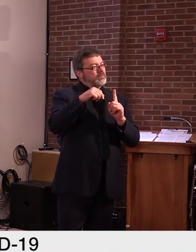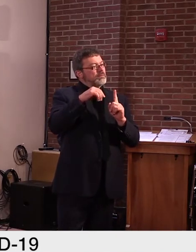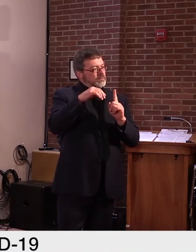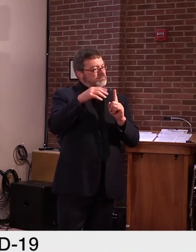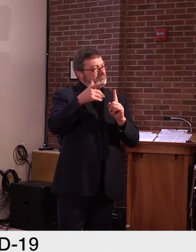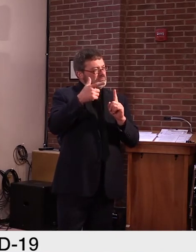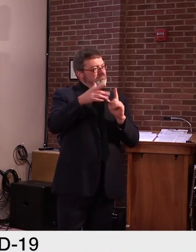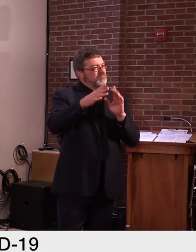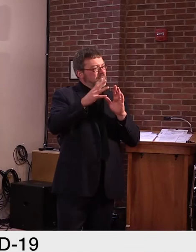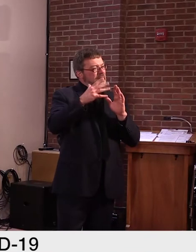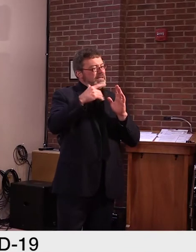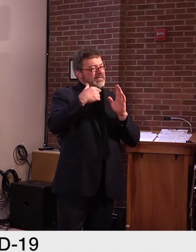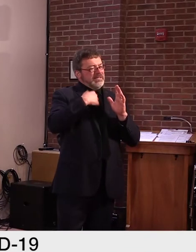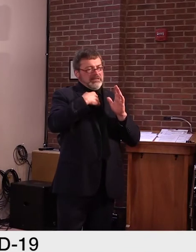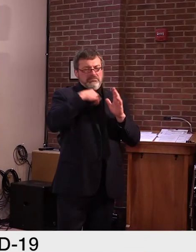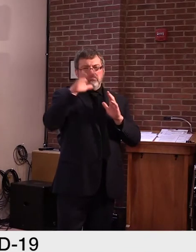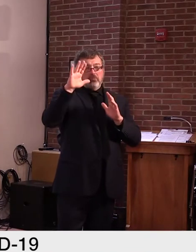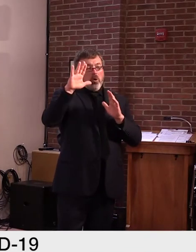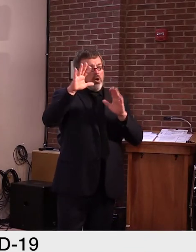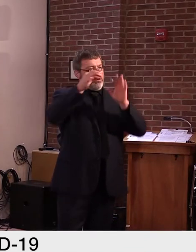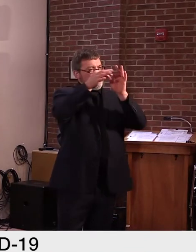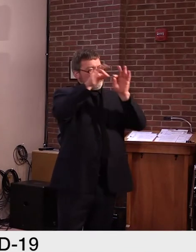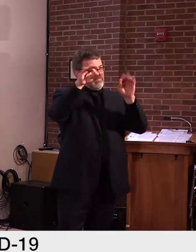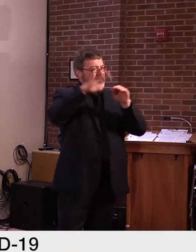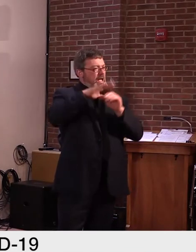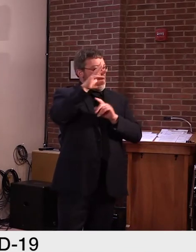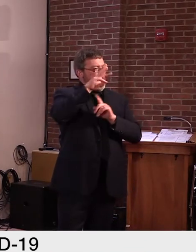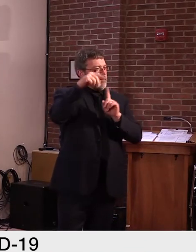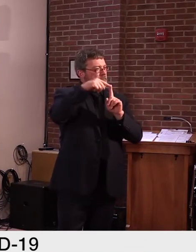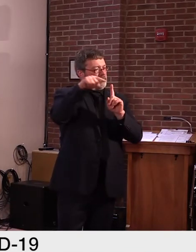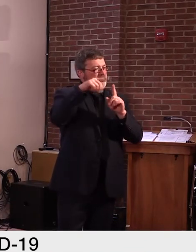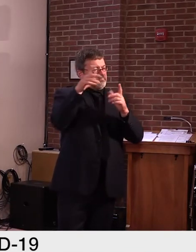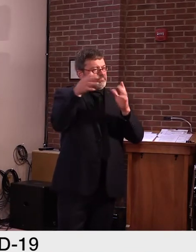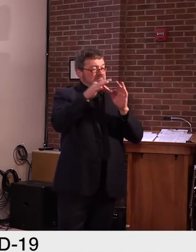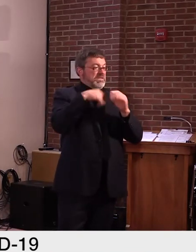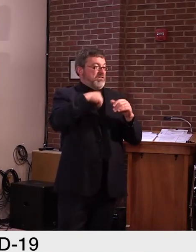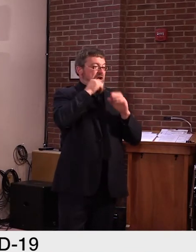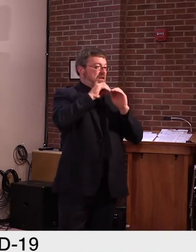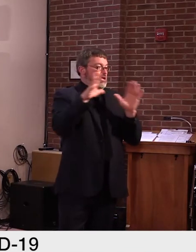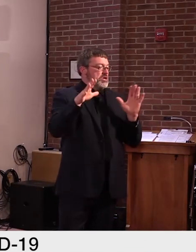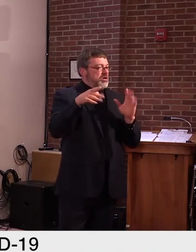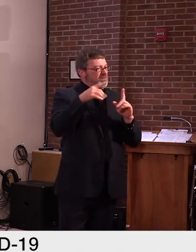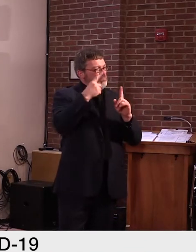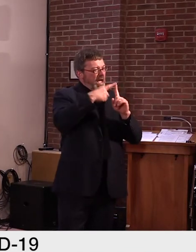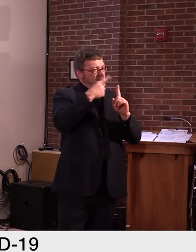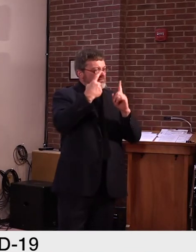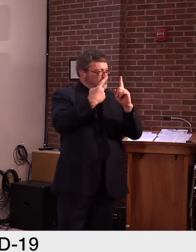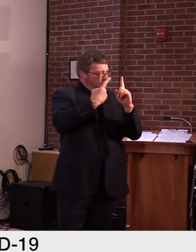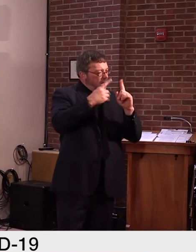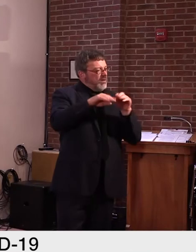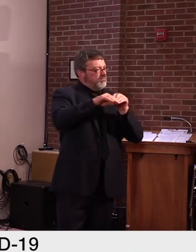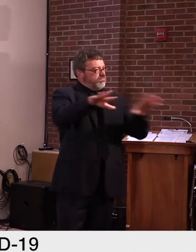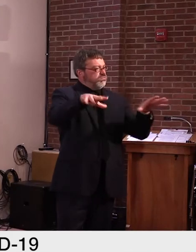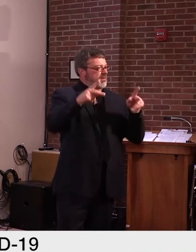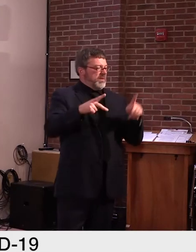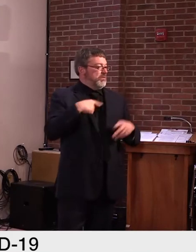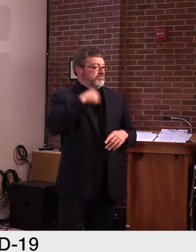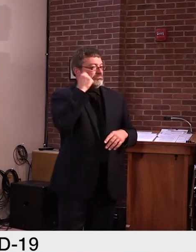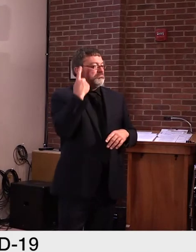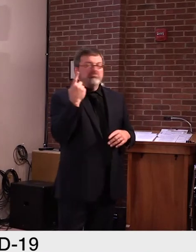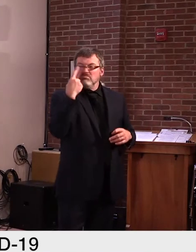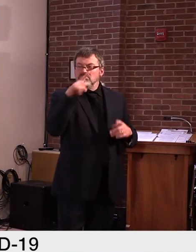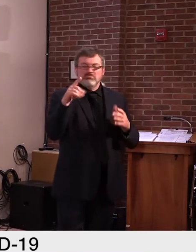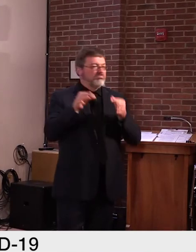Yeah. So it's a very real phenomenon, which is why we're always very, very highly interested in protecting